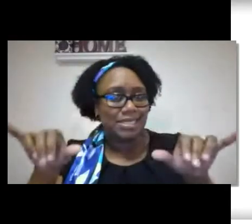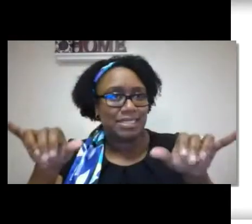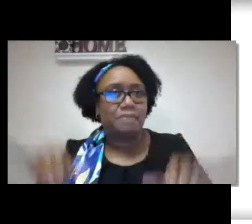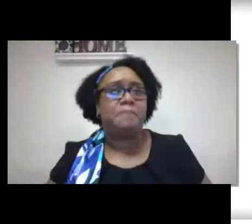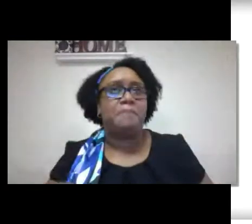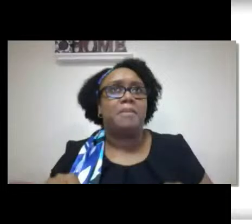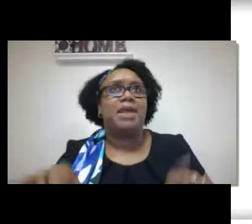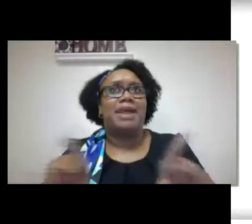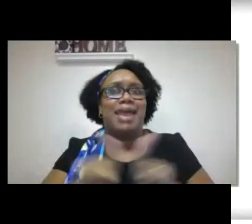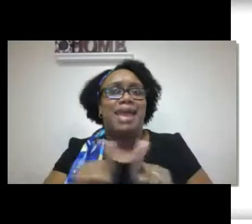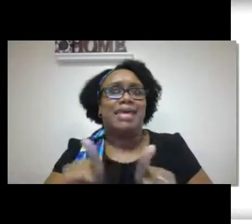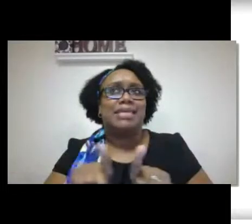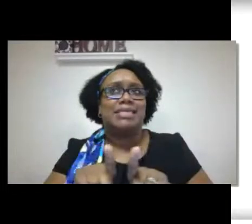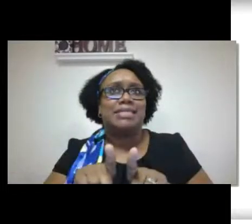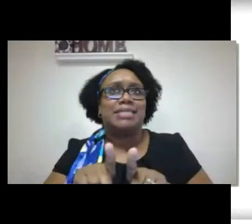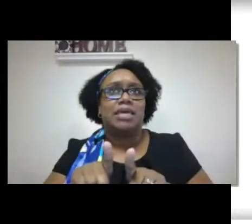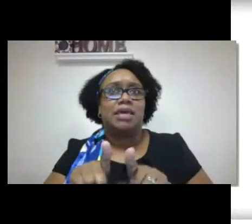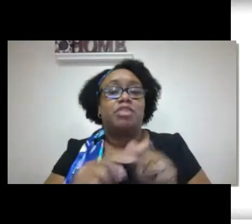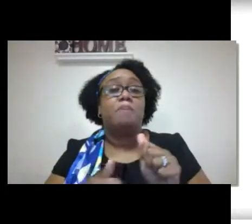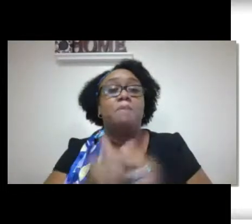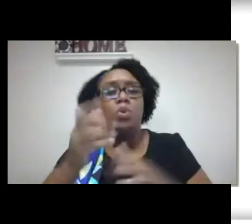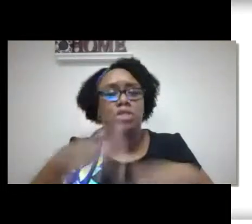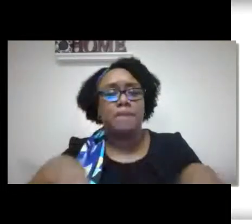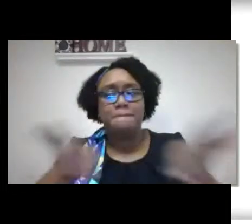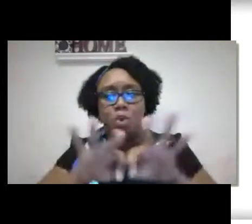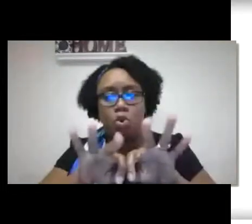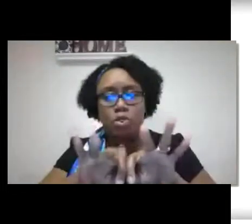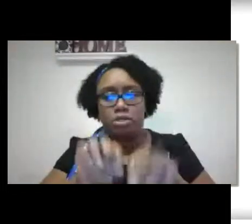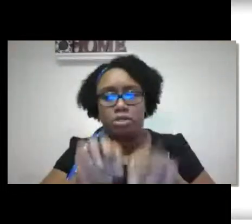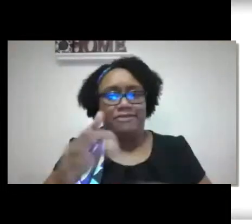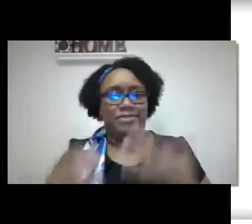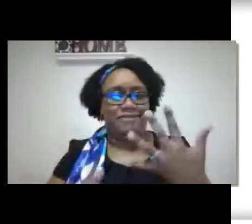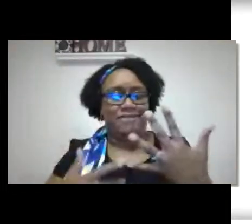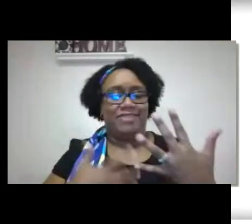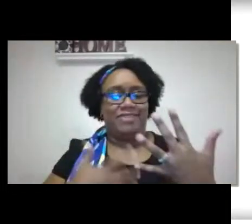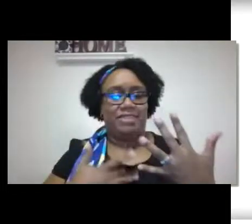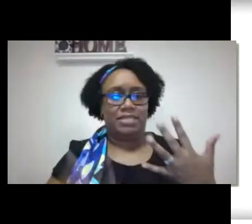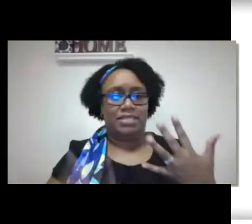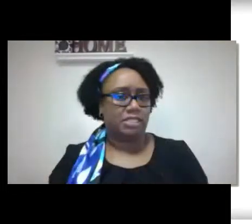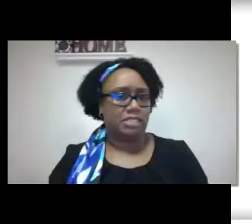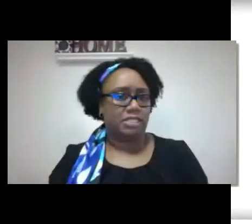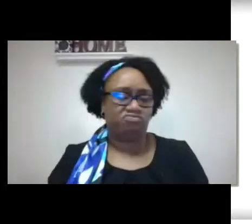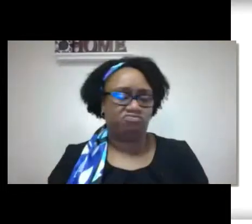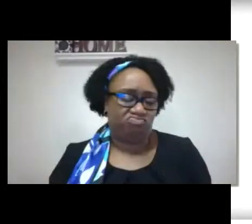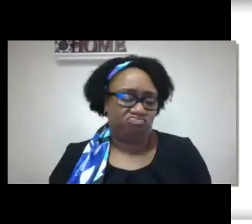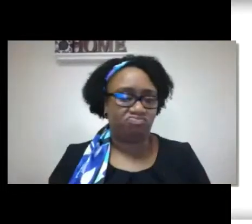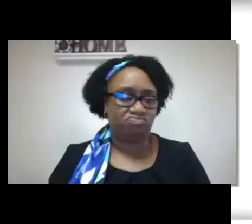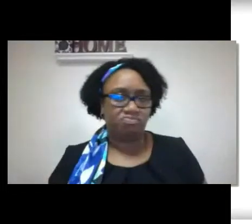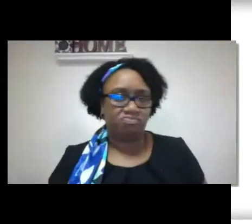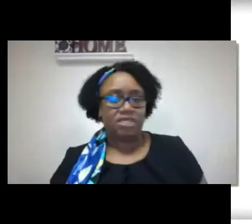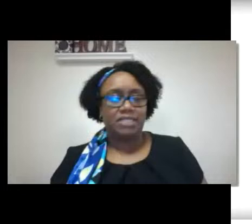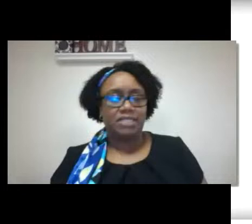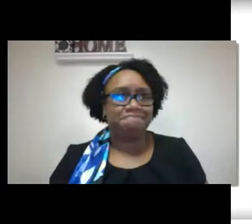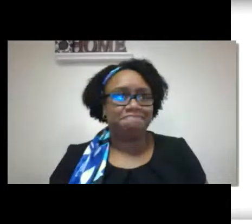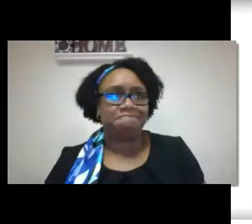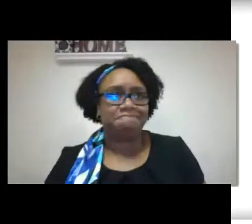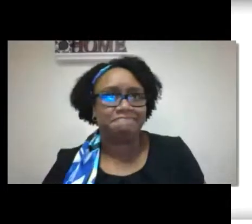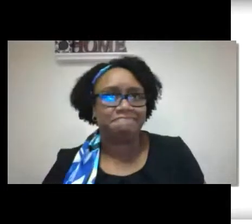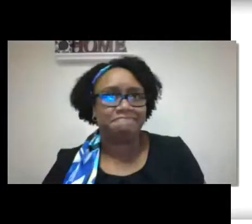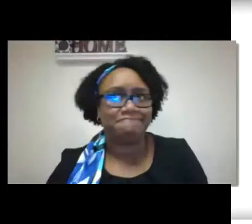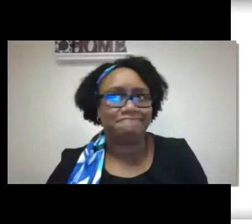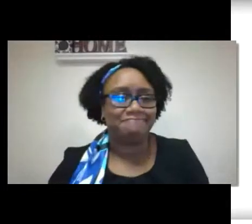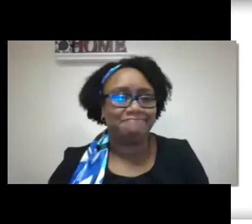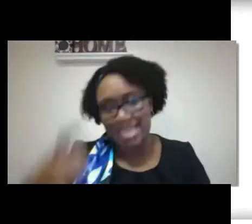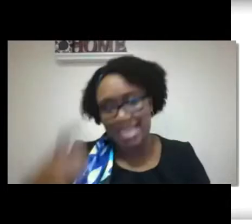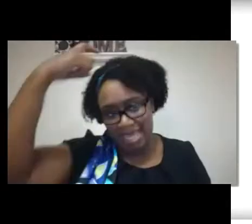priority for the auditory system as the most important out of the five